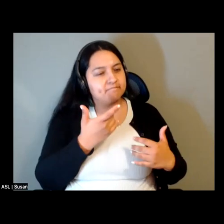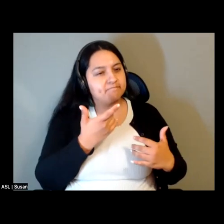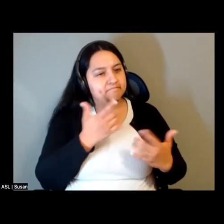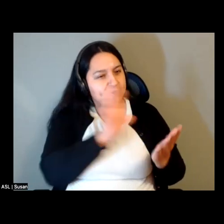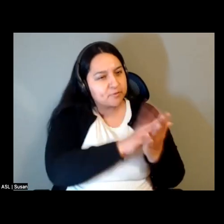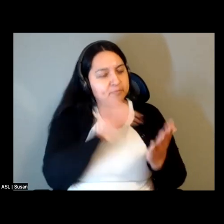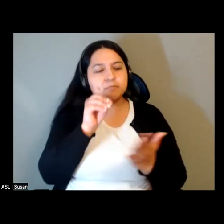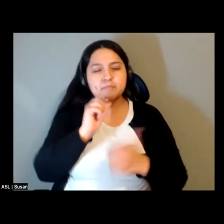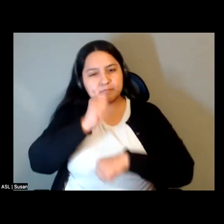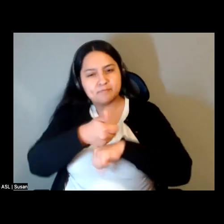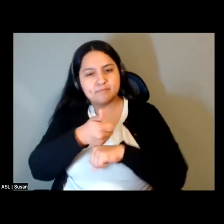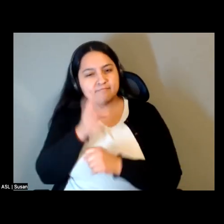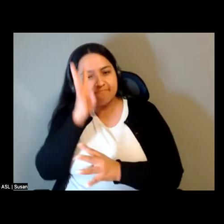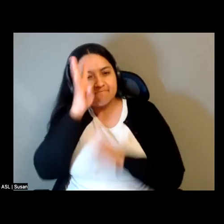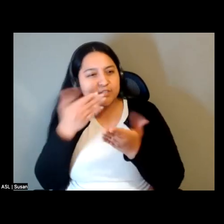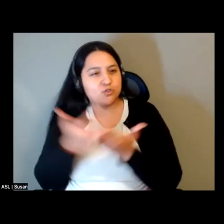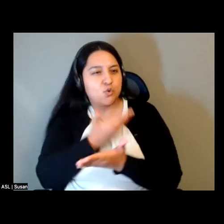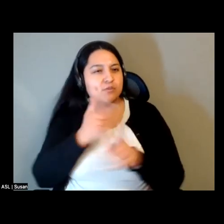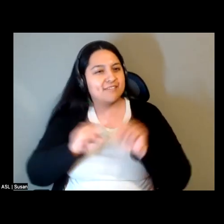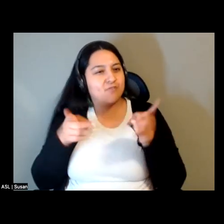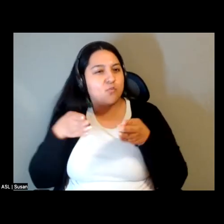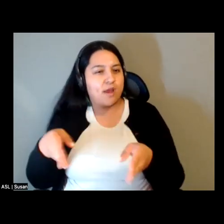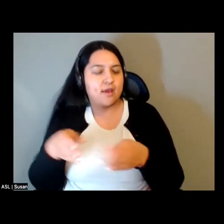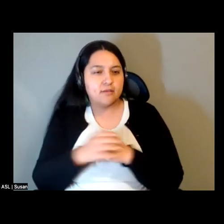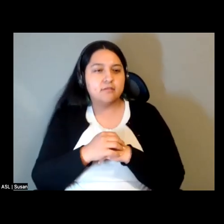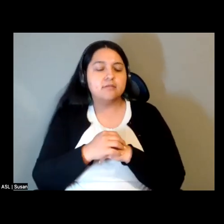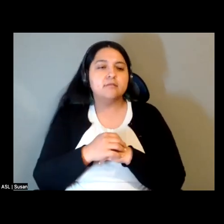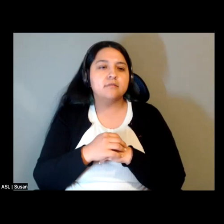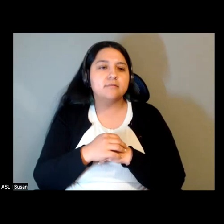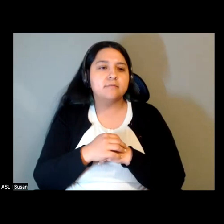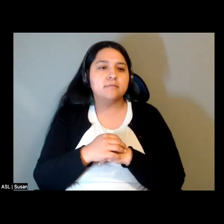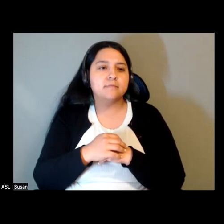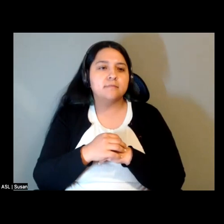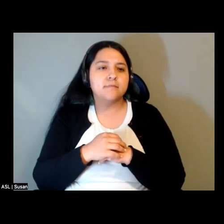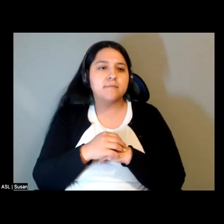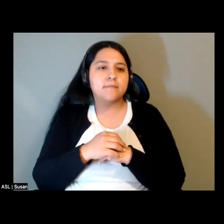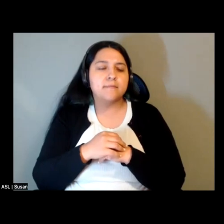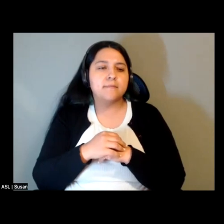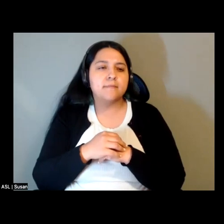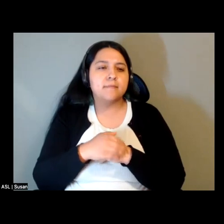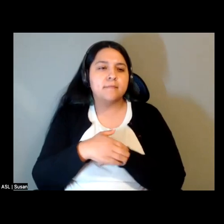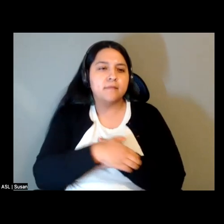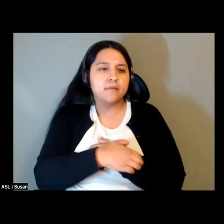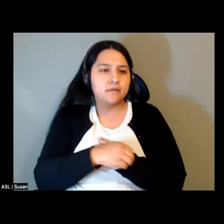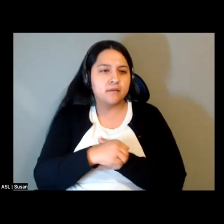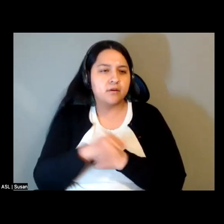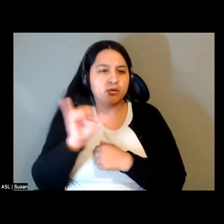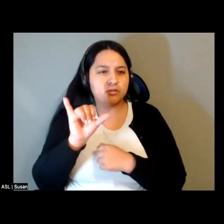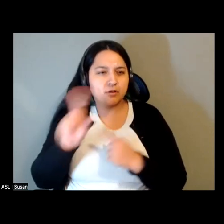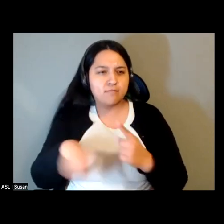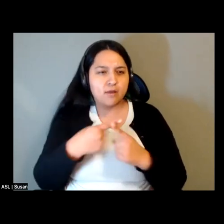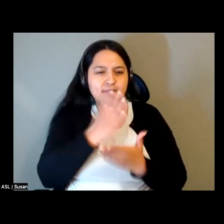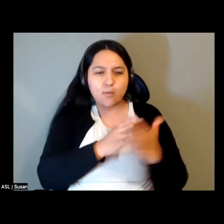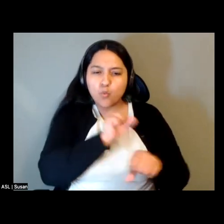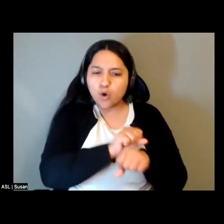But I also, you know, just personally had read some of the works of Bukchin, and I didn't really think about it in any